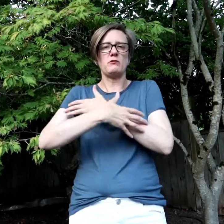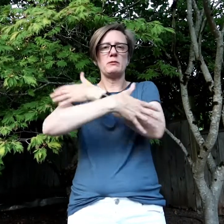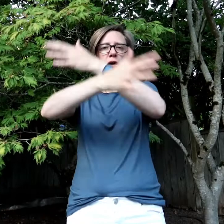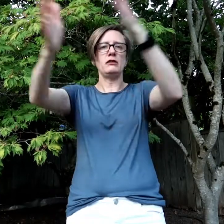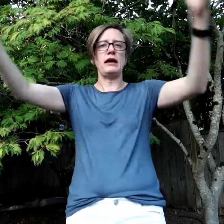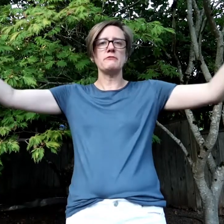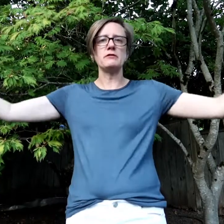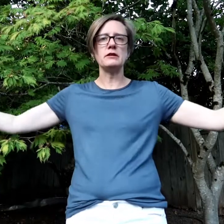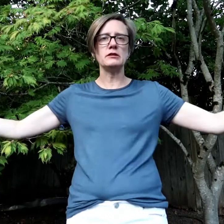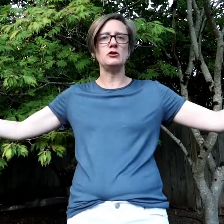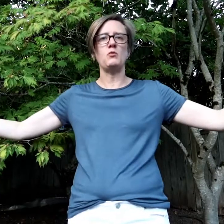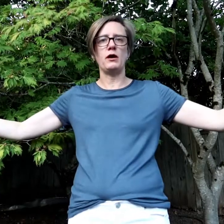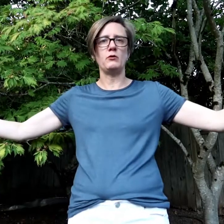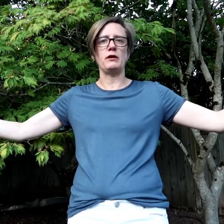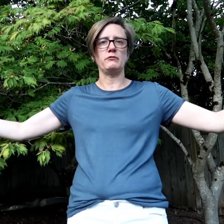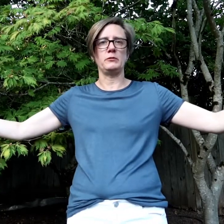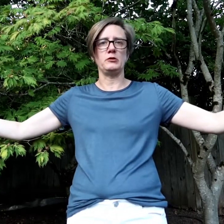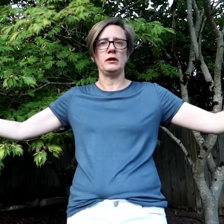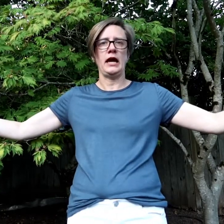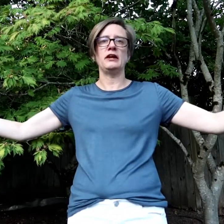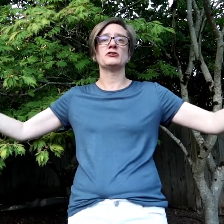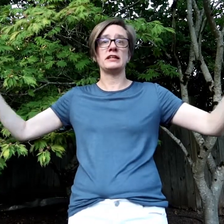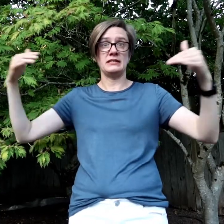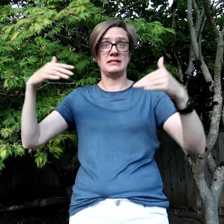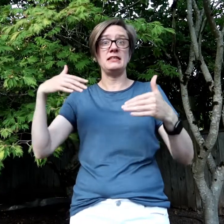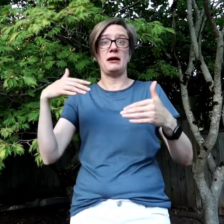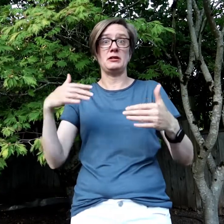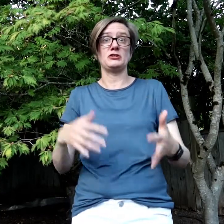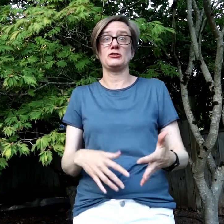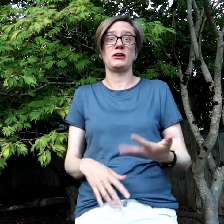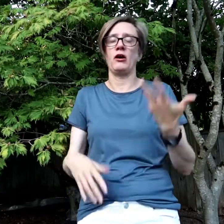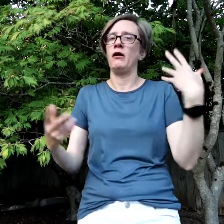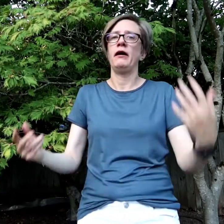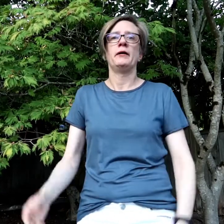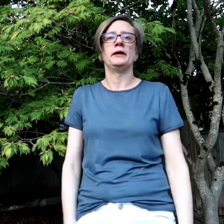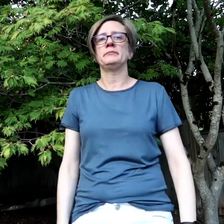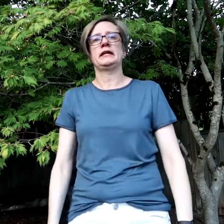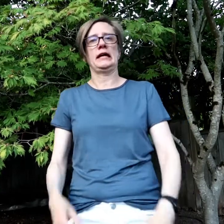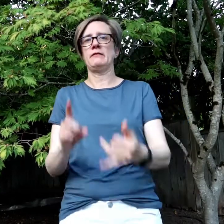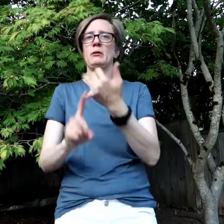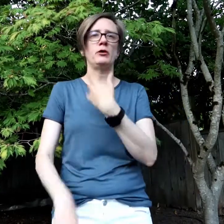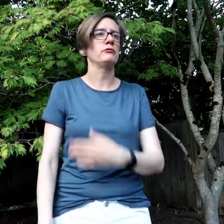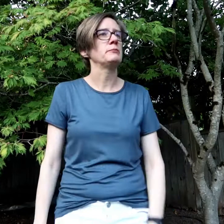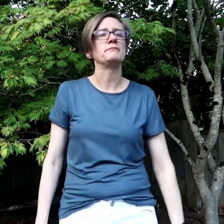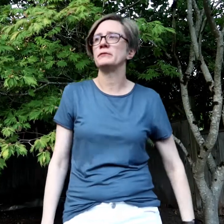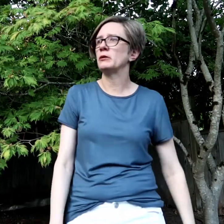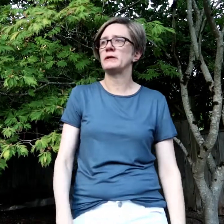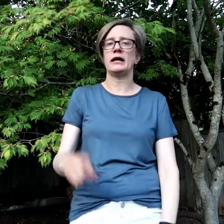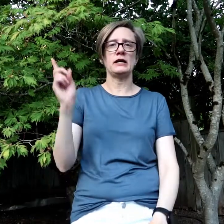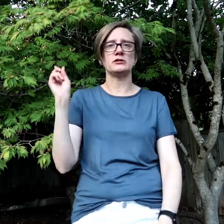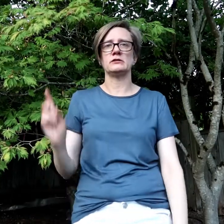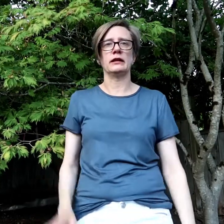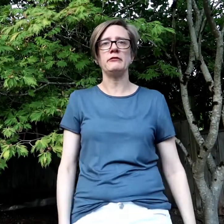repel everything that you want away from you. And you're going to see that because you're going to go, nope, can't have that boyfriend. Nope, that guy just left.